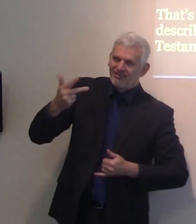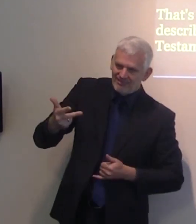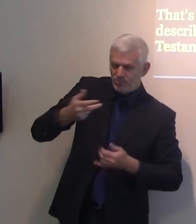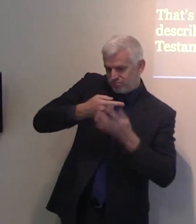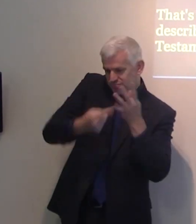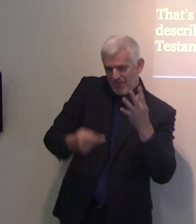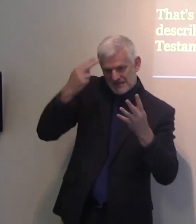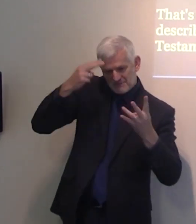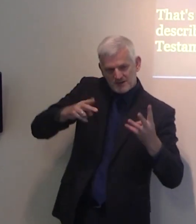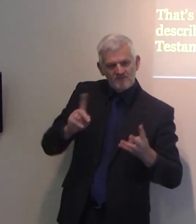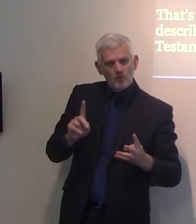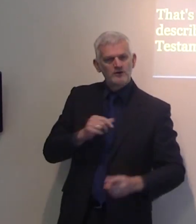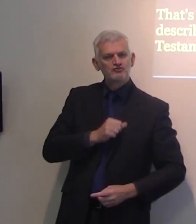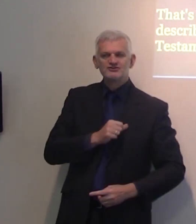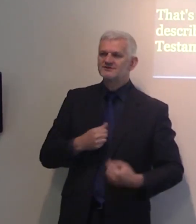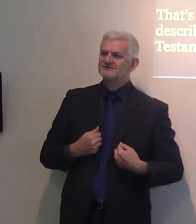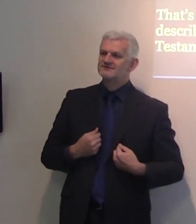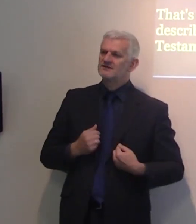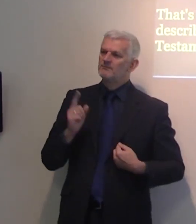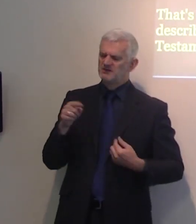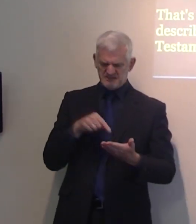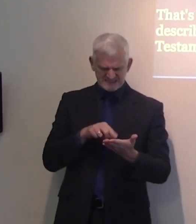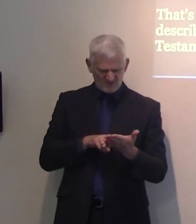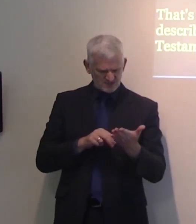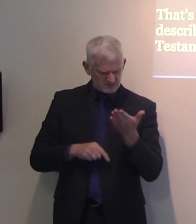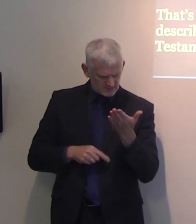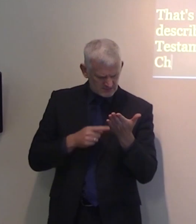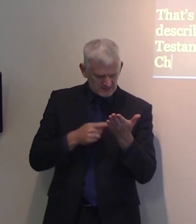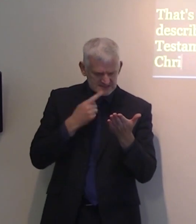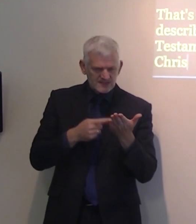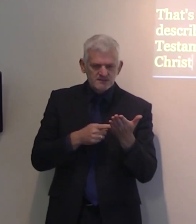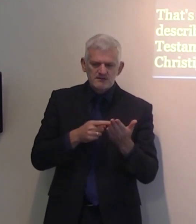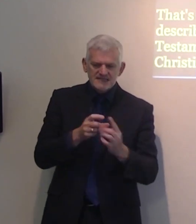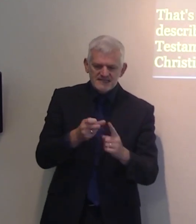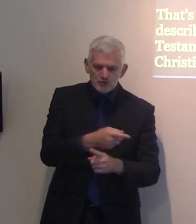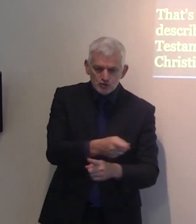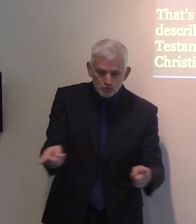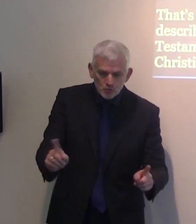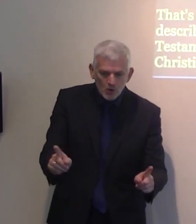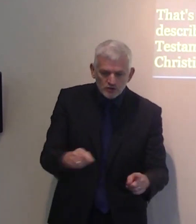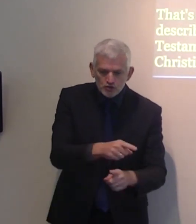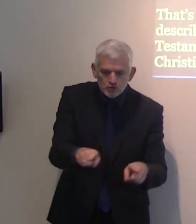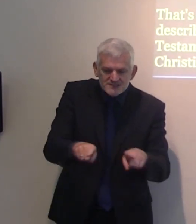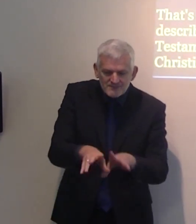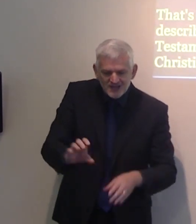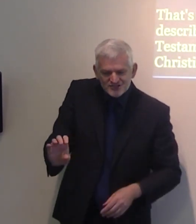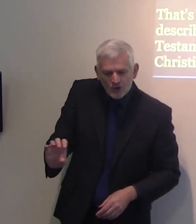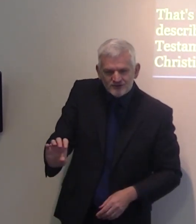in an amazing way, the Lord Jesus Christ says to his disciples, He are the soul of